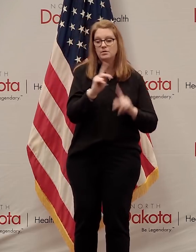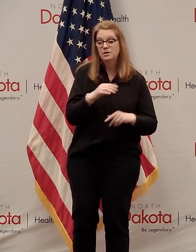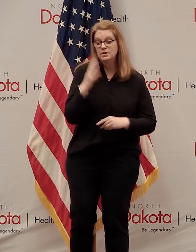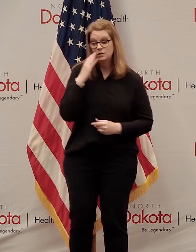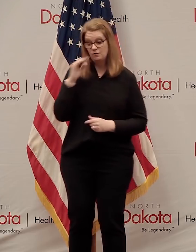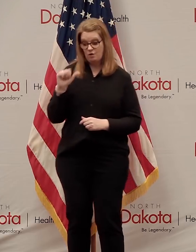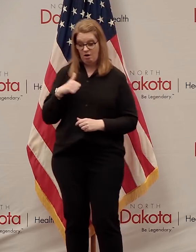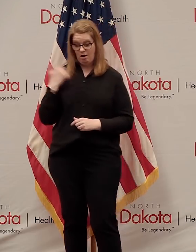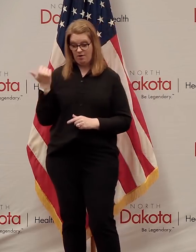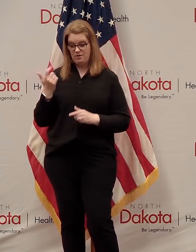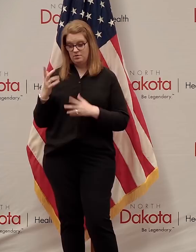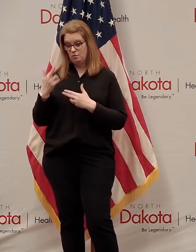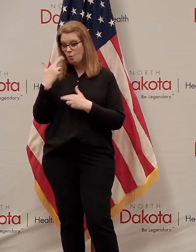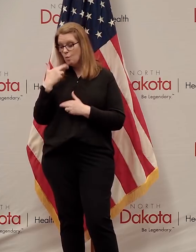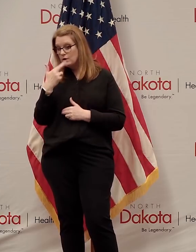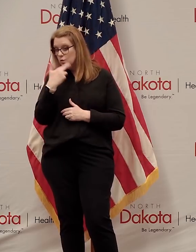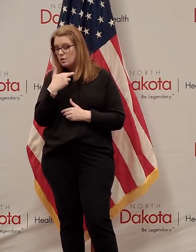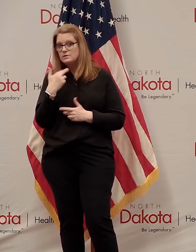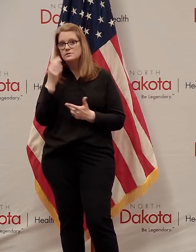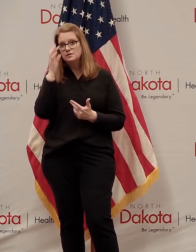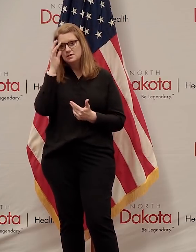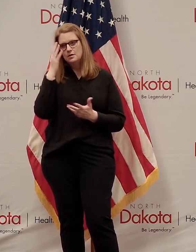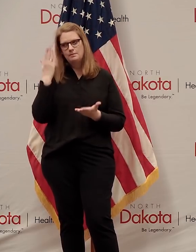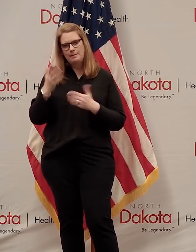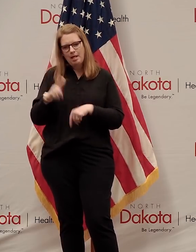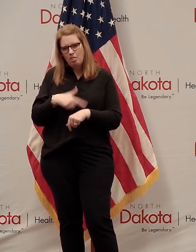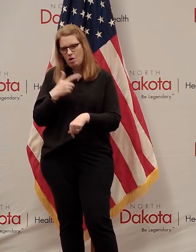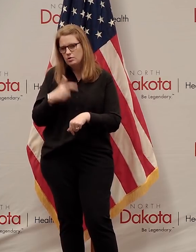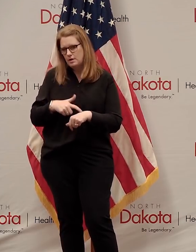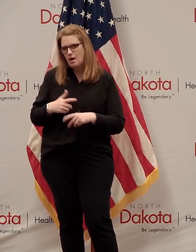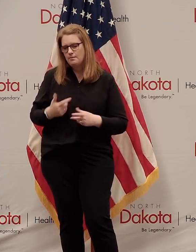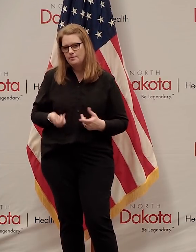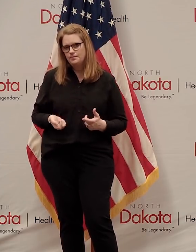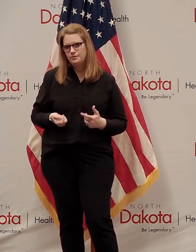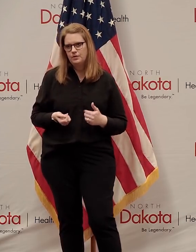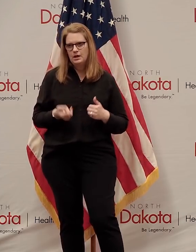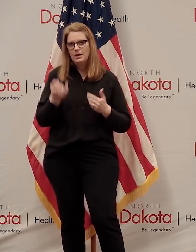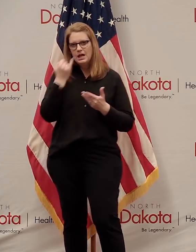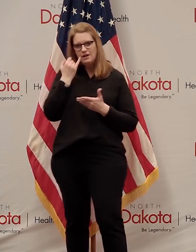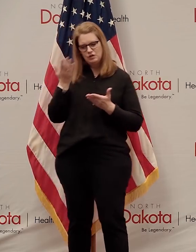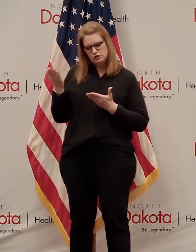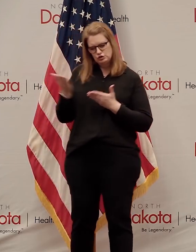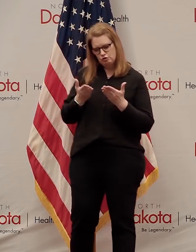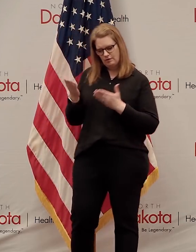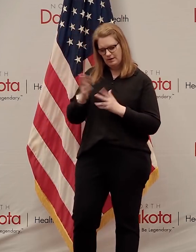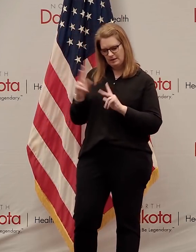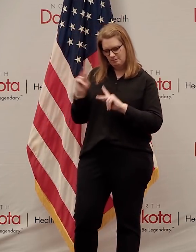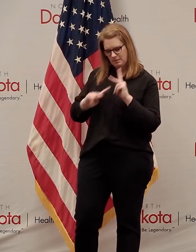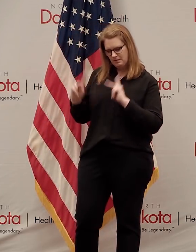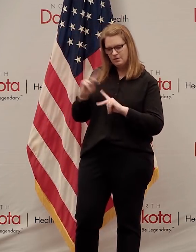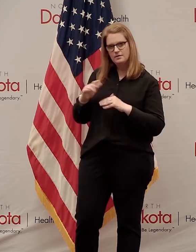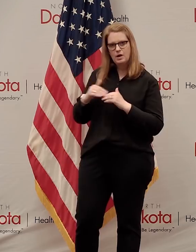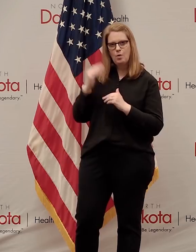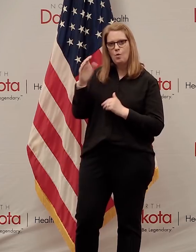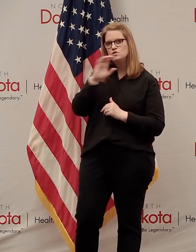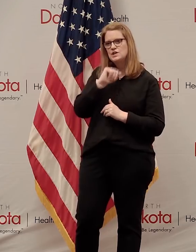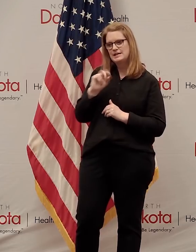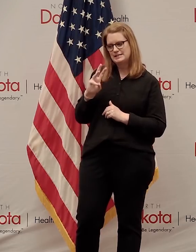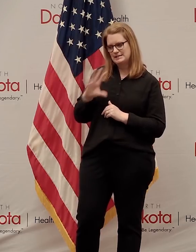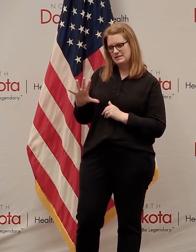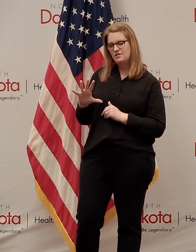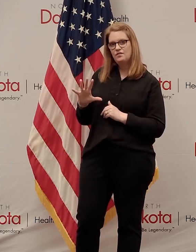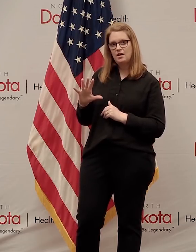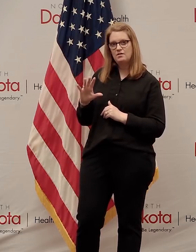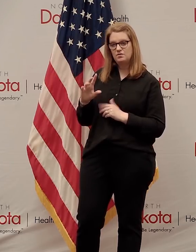others, you know, it may take a while. And, again, if you're serving people that have largely been over age 65 with underlying